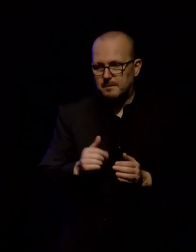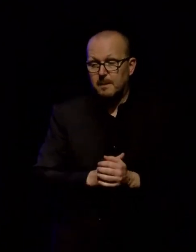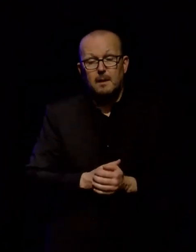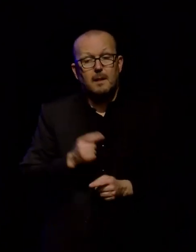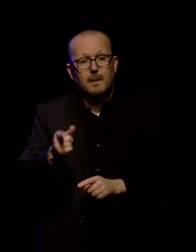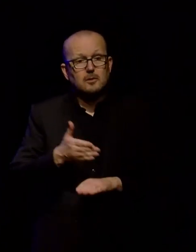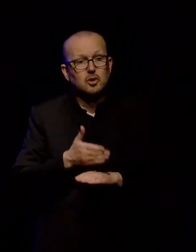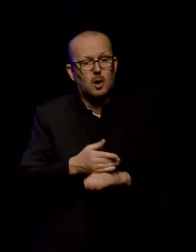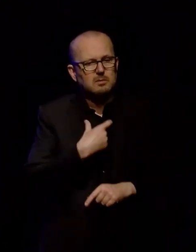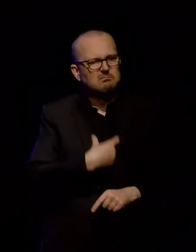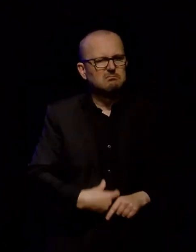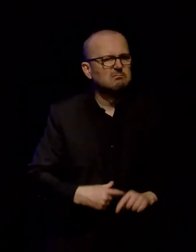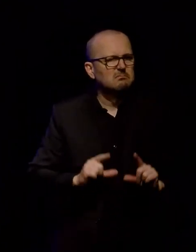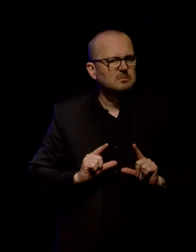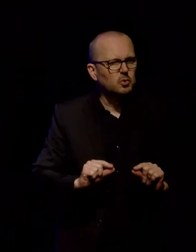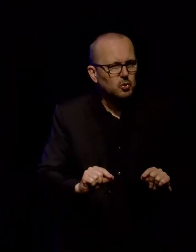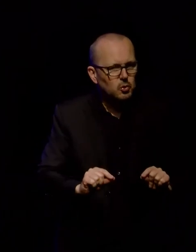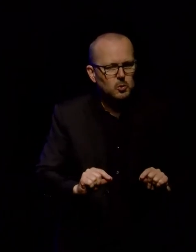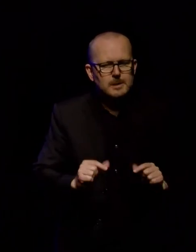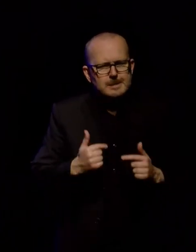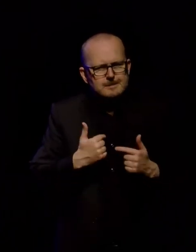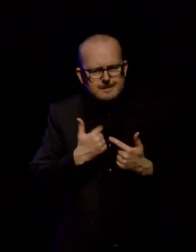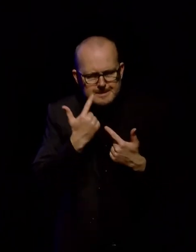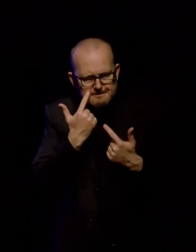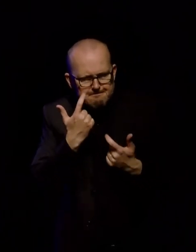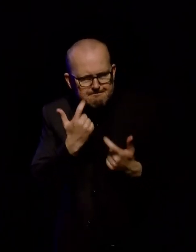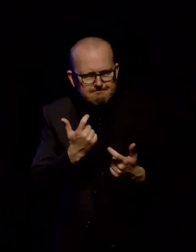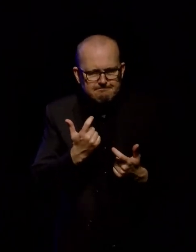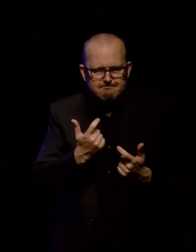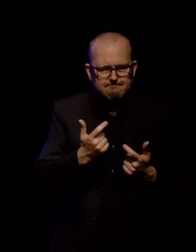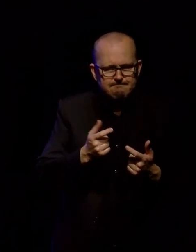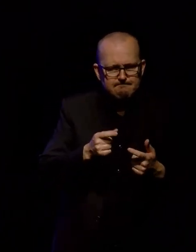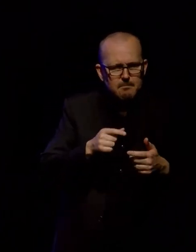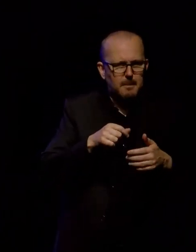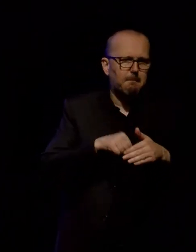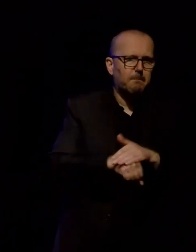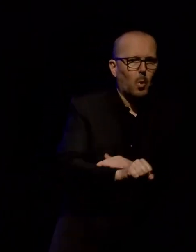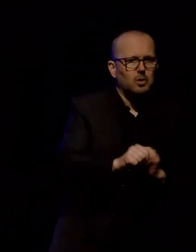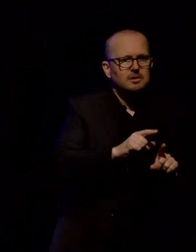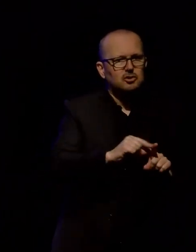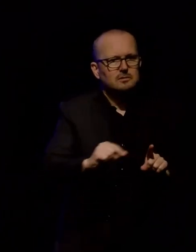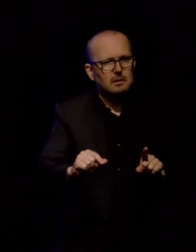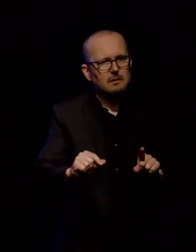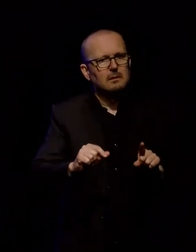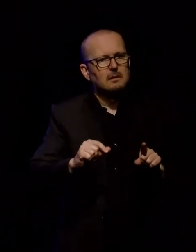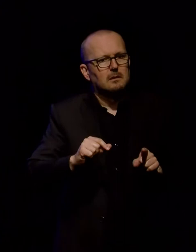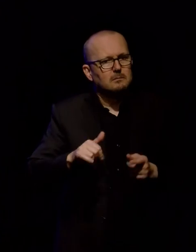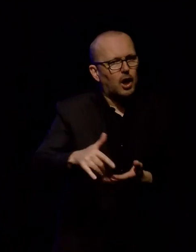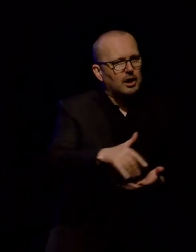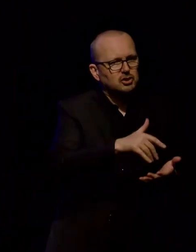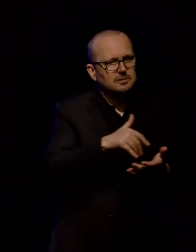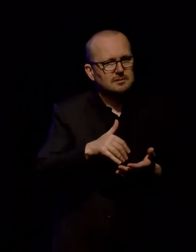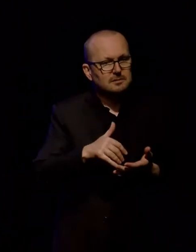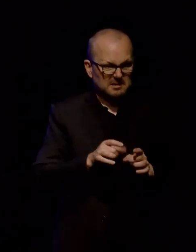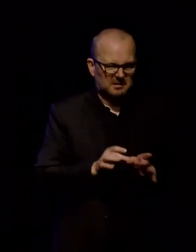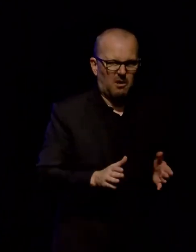spend my time tenderly shepherding born digital heritage collections from where they start their life, so on a hard